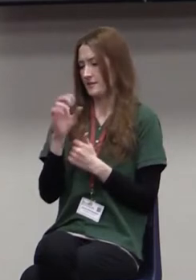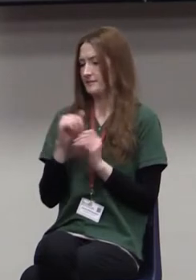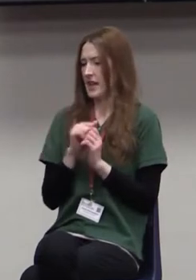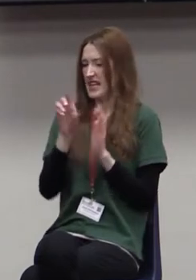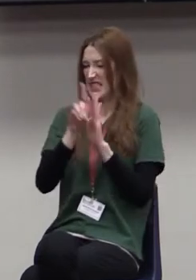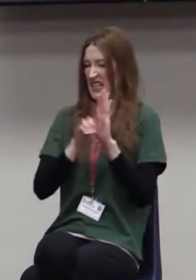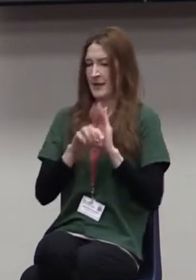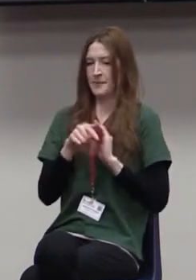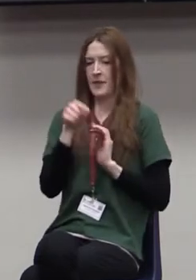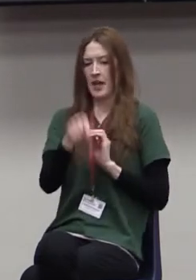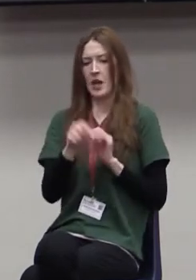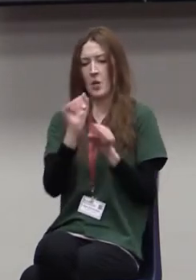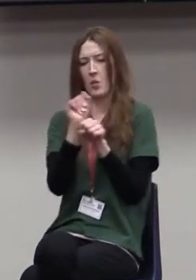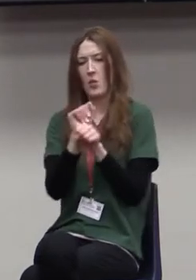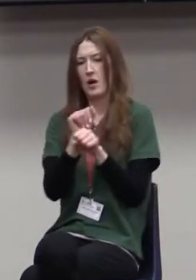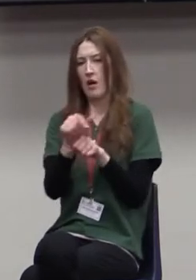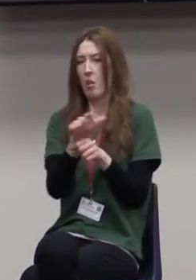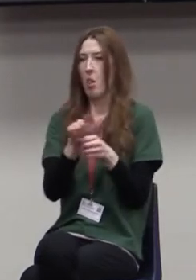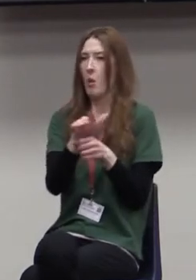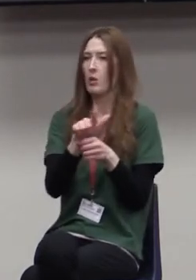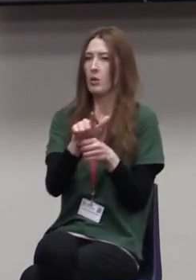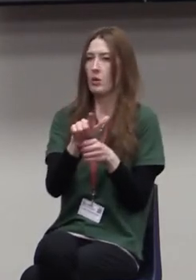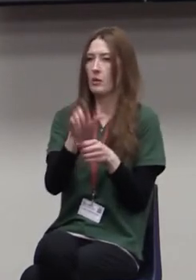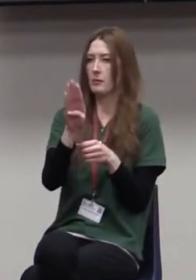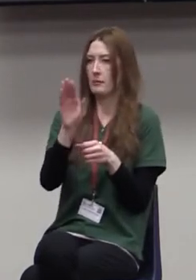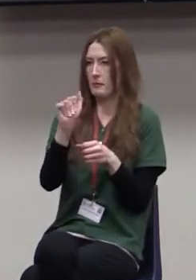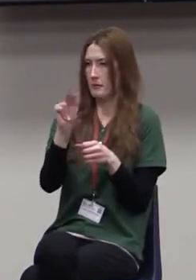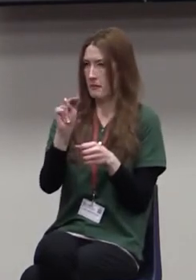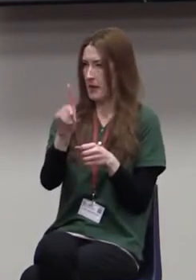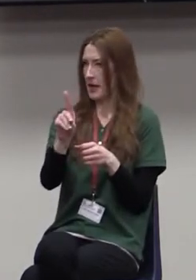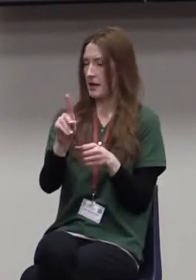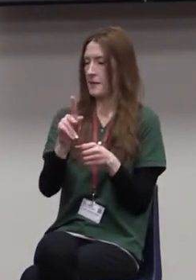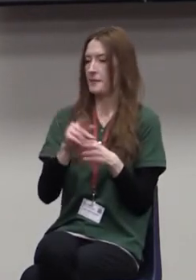who worked at a local bank. He was a loan officer at the local bank.